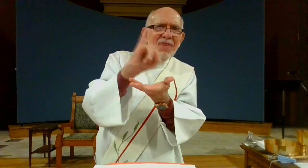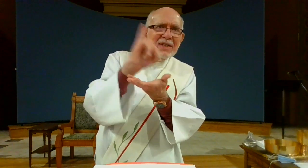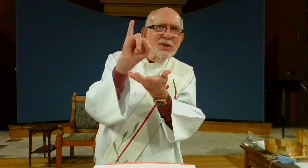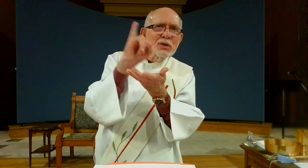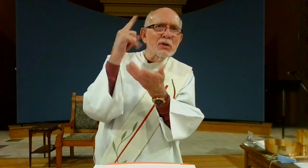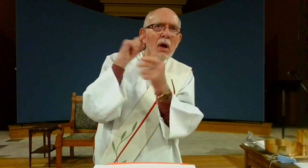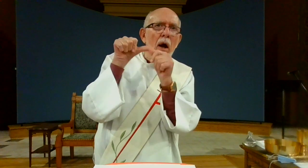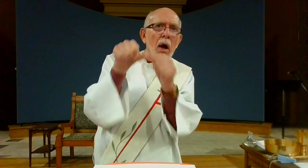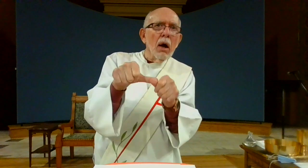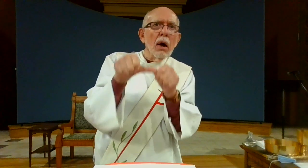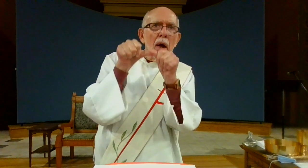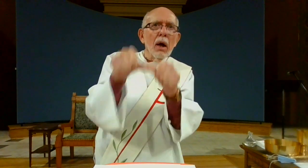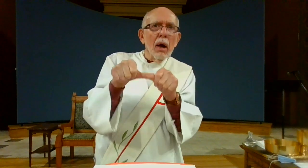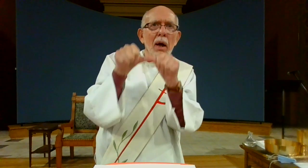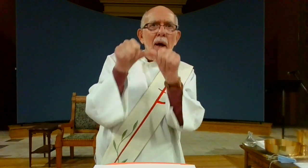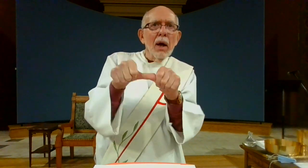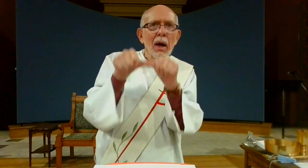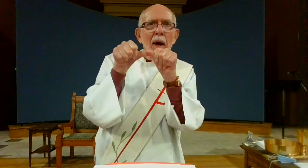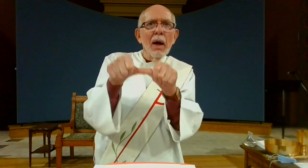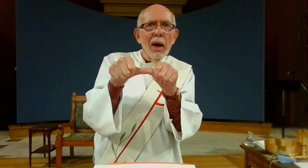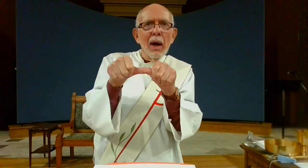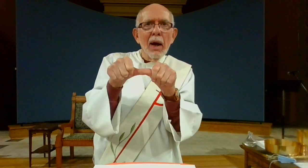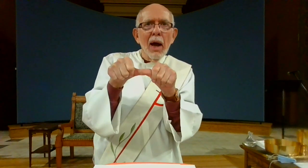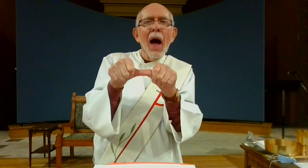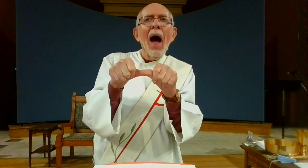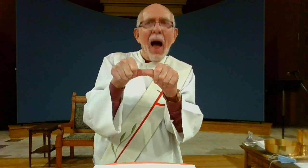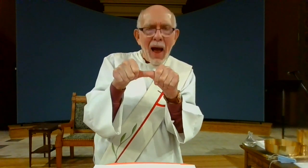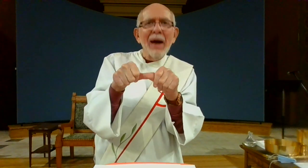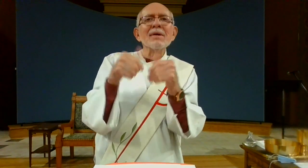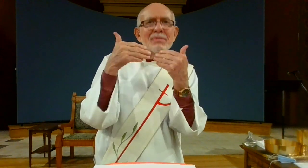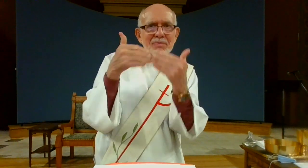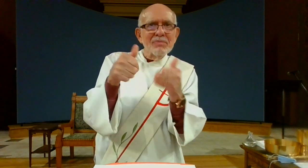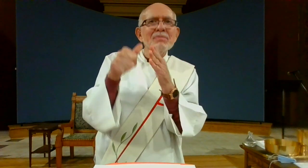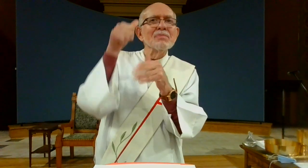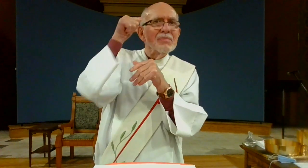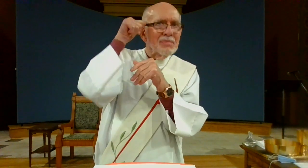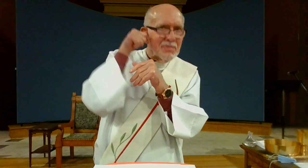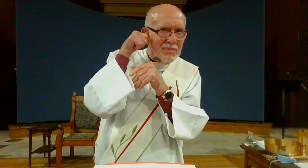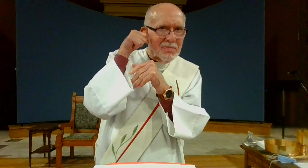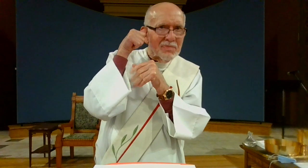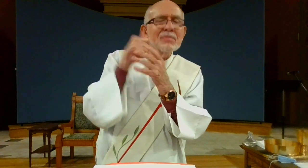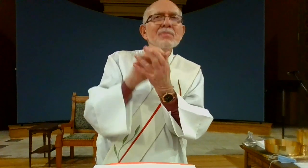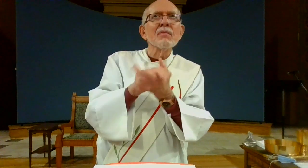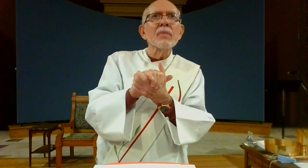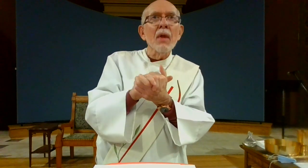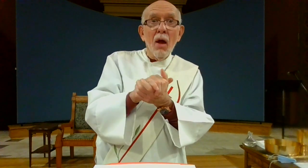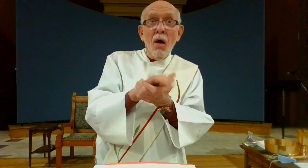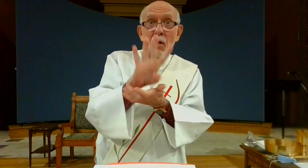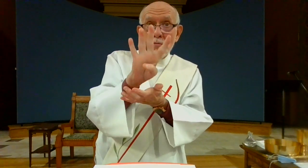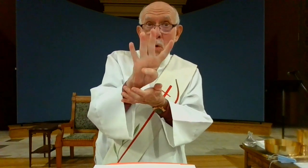and had caused an infection and that infection didn't seem to go away So I went to the hospital to get a surgery on my